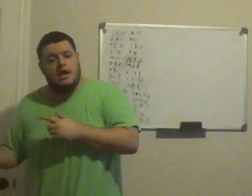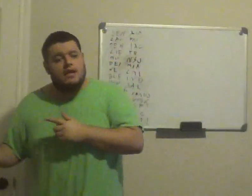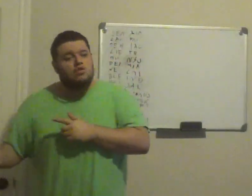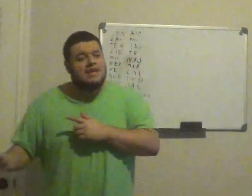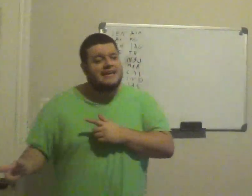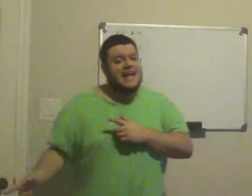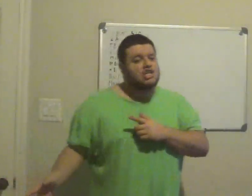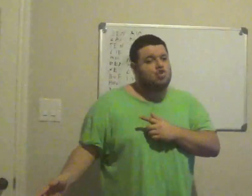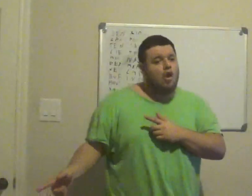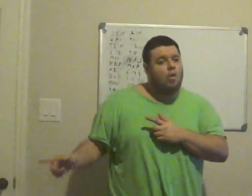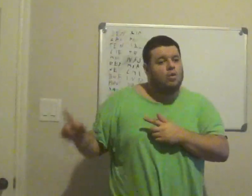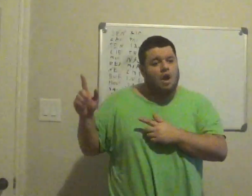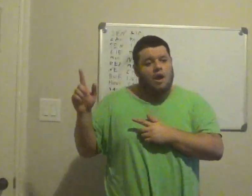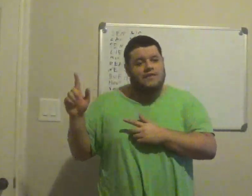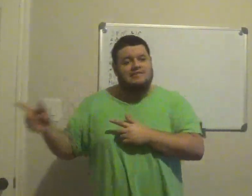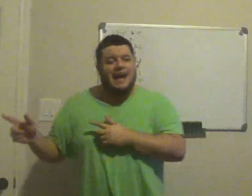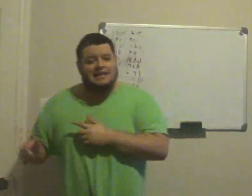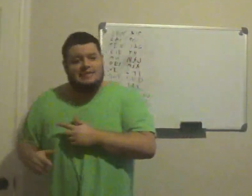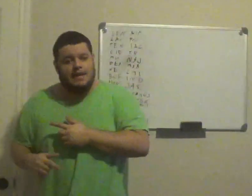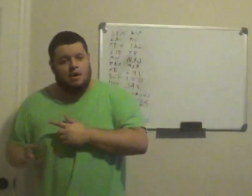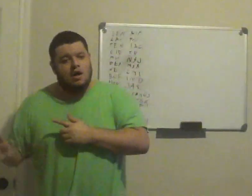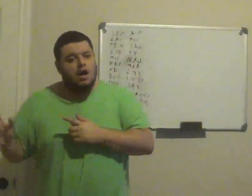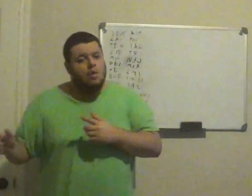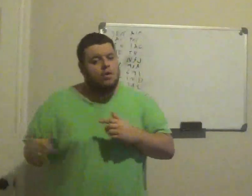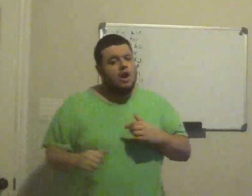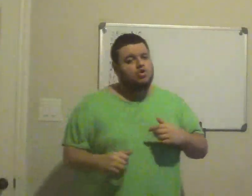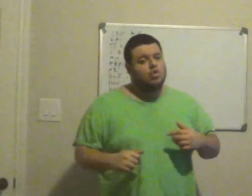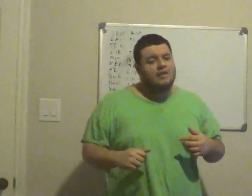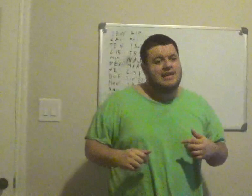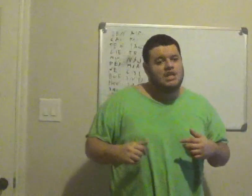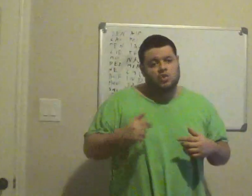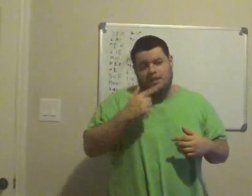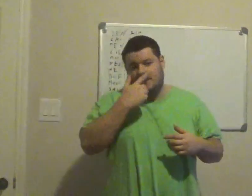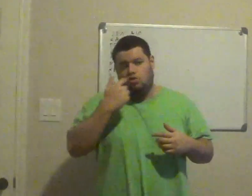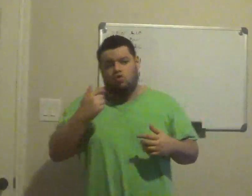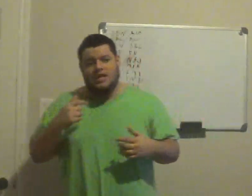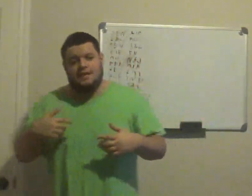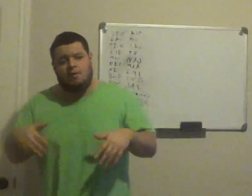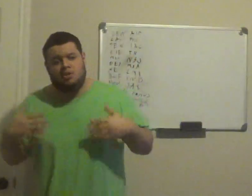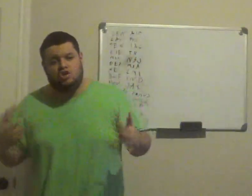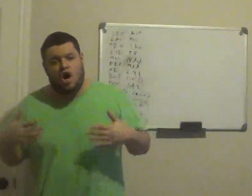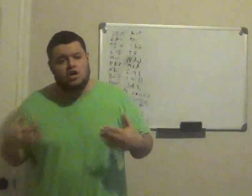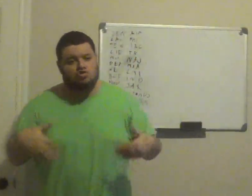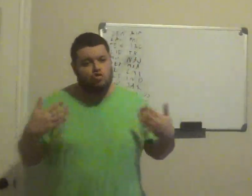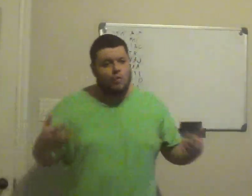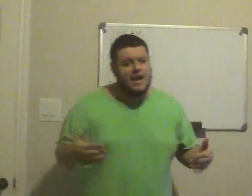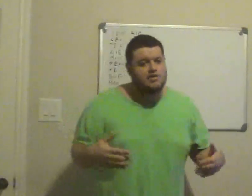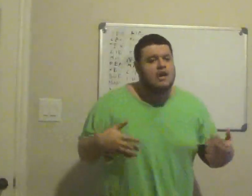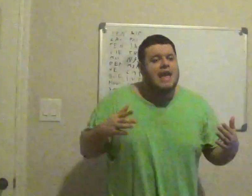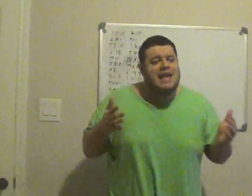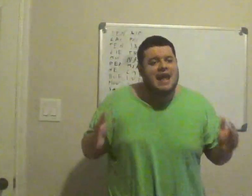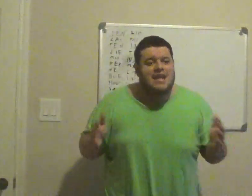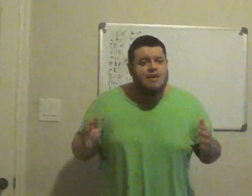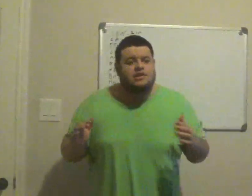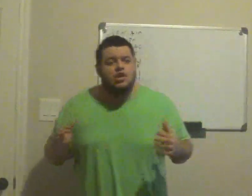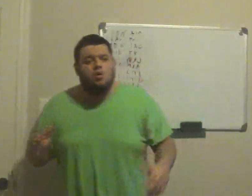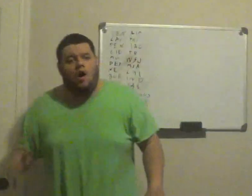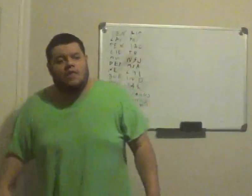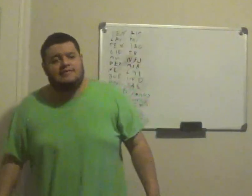you take that struggle, the second team, you know, to Los Angeles, and you switch it from the Chargers to the Raiders, and I guarantee you, all the